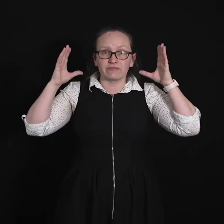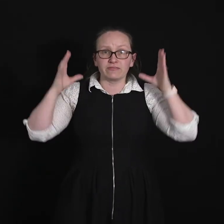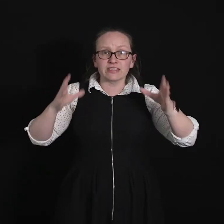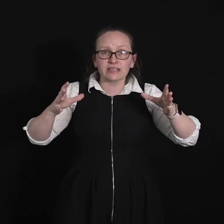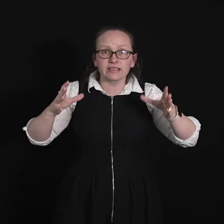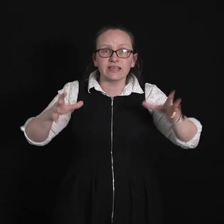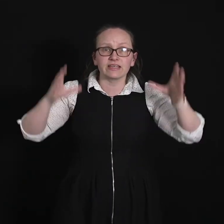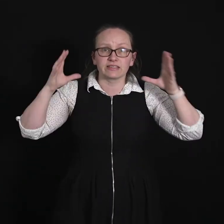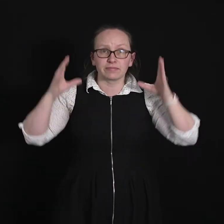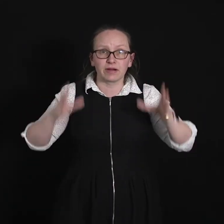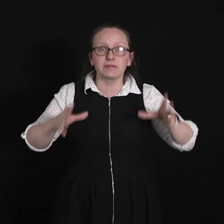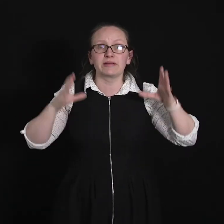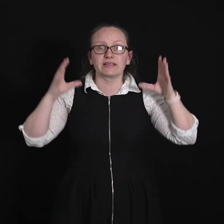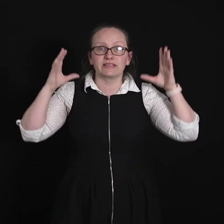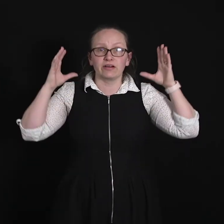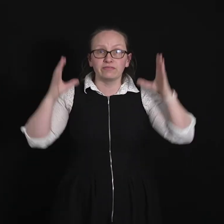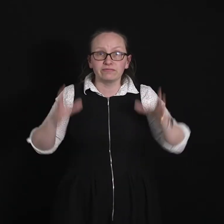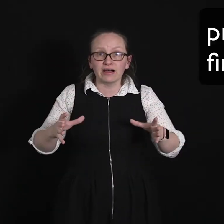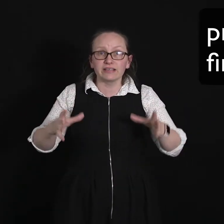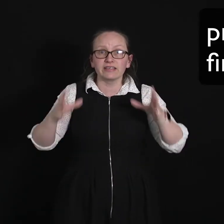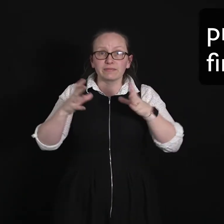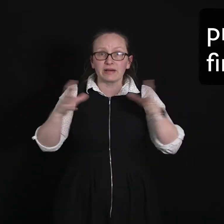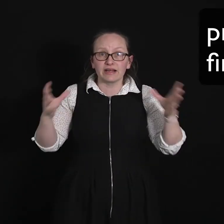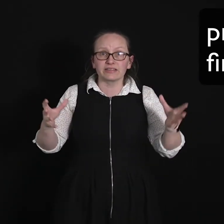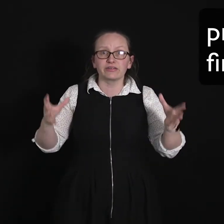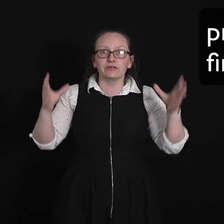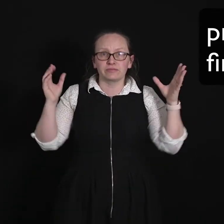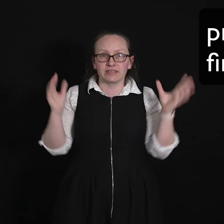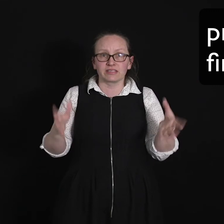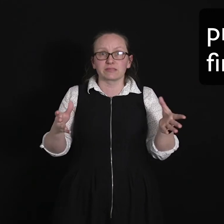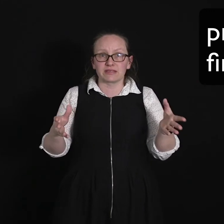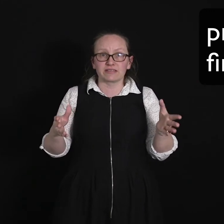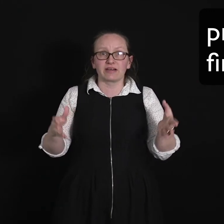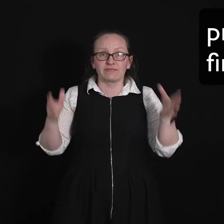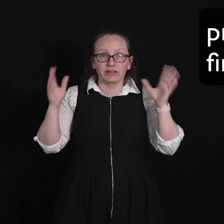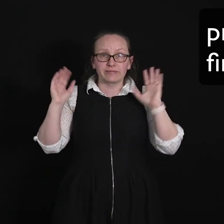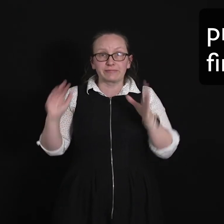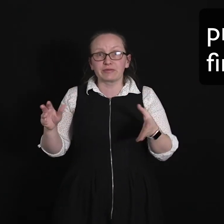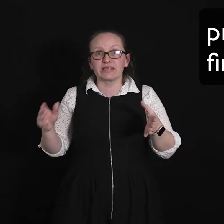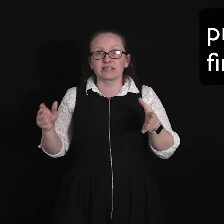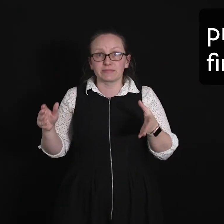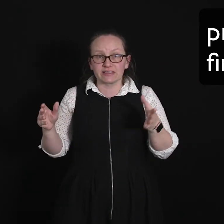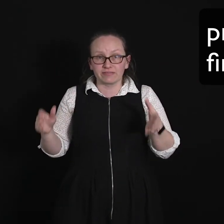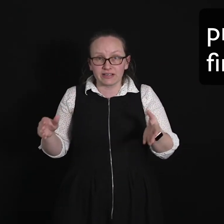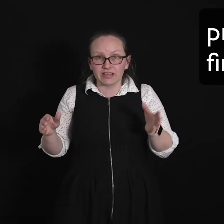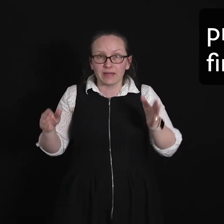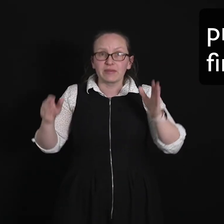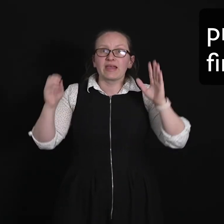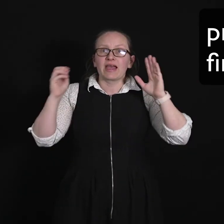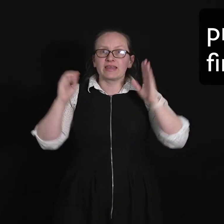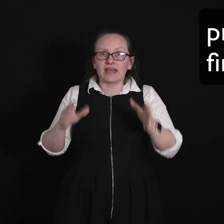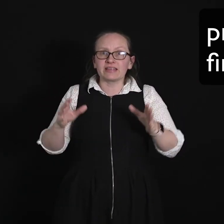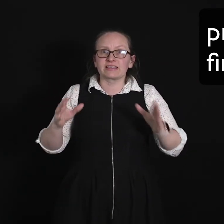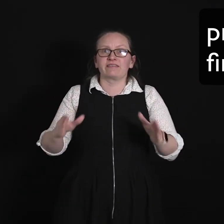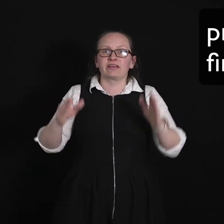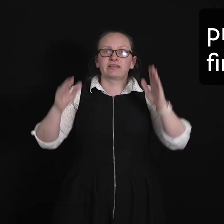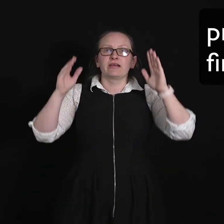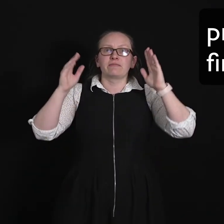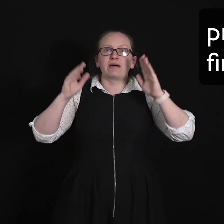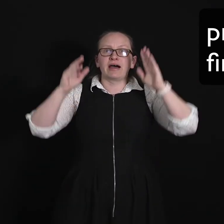physically is the probability of finding the particle within a specified volume and within a specified time and that's given by